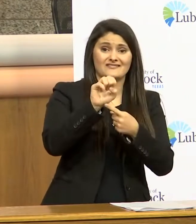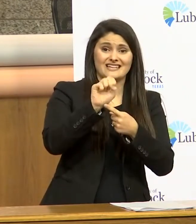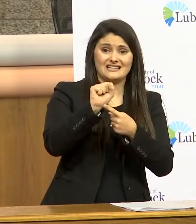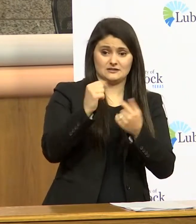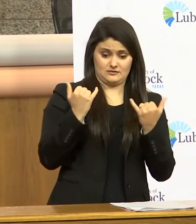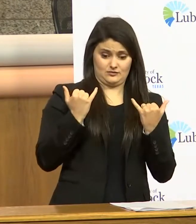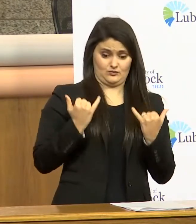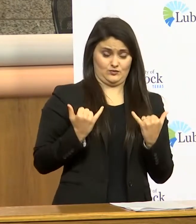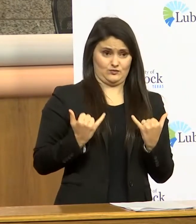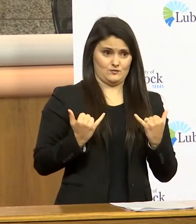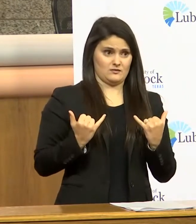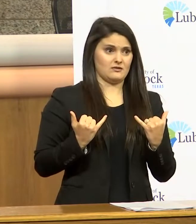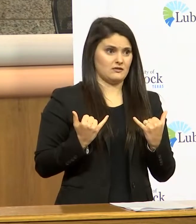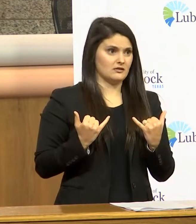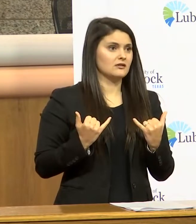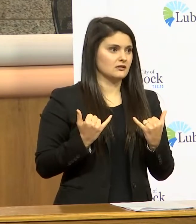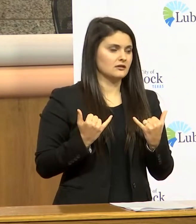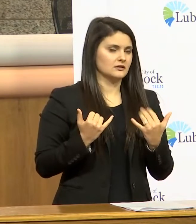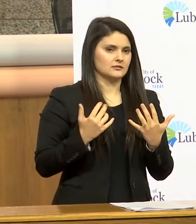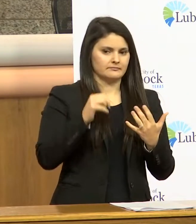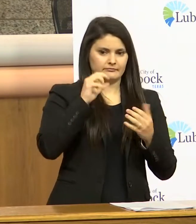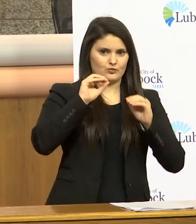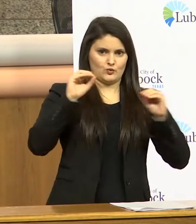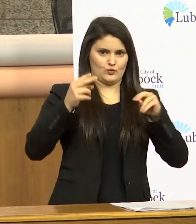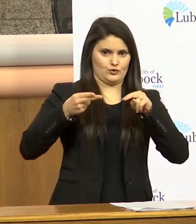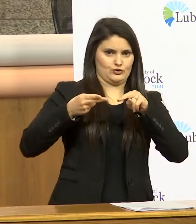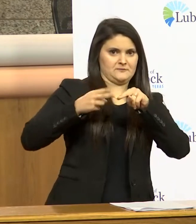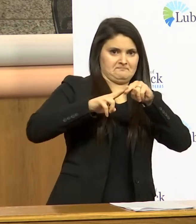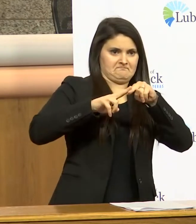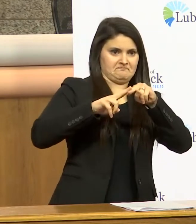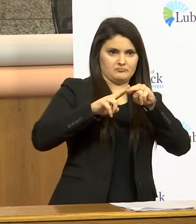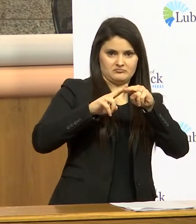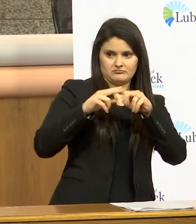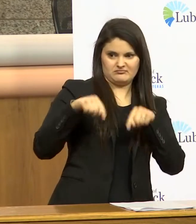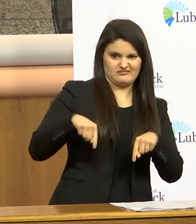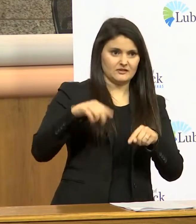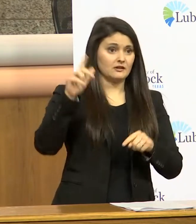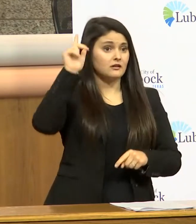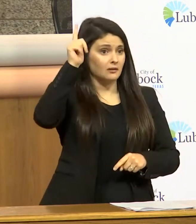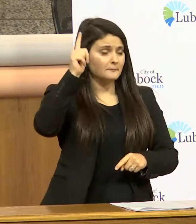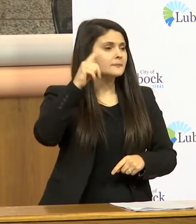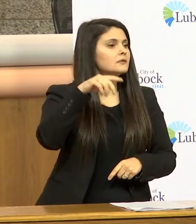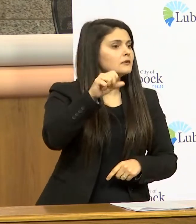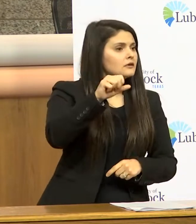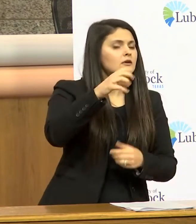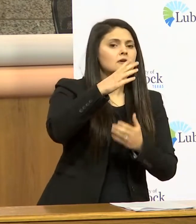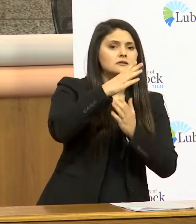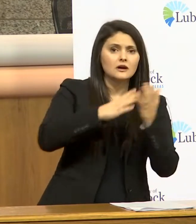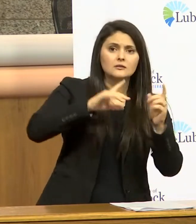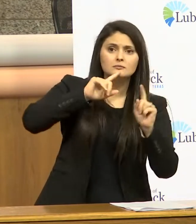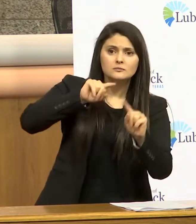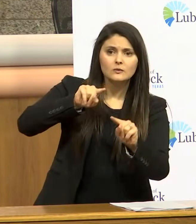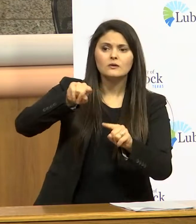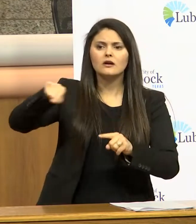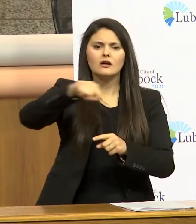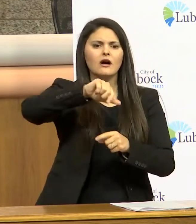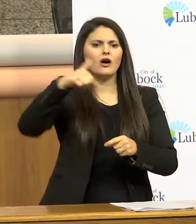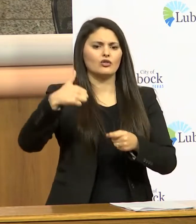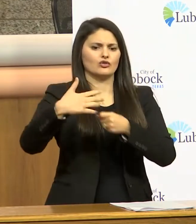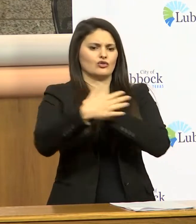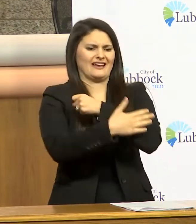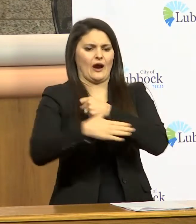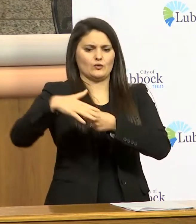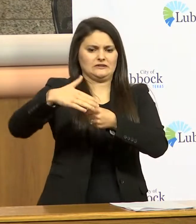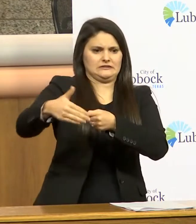today did not we didn't see an increase in the number of cases here in Lubbock we did see some reporting of cases in some of our surrounding